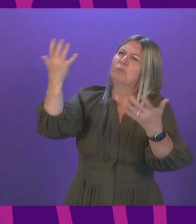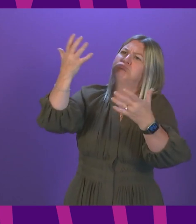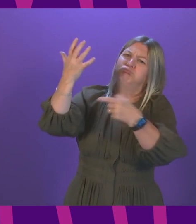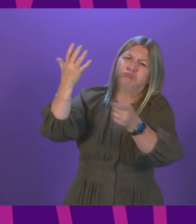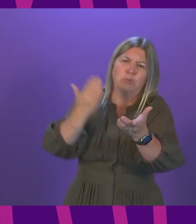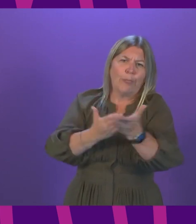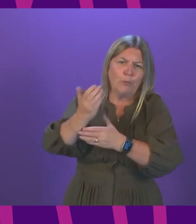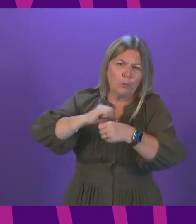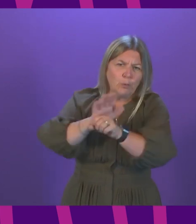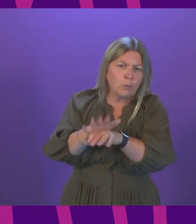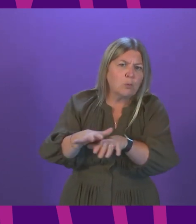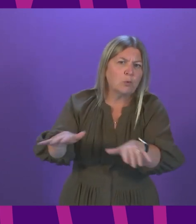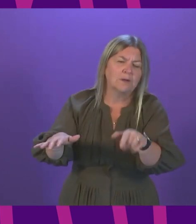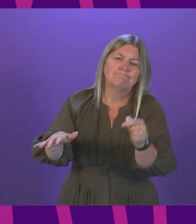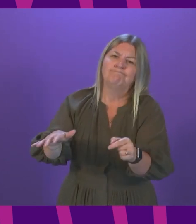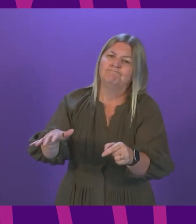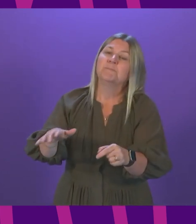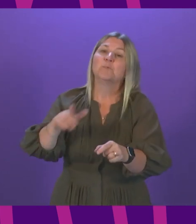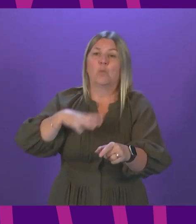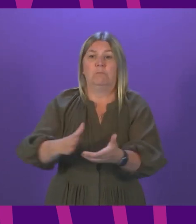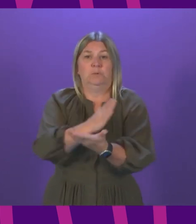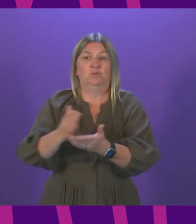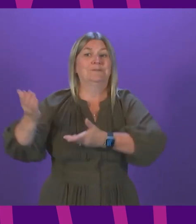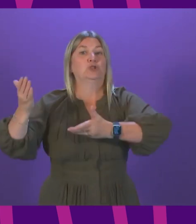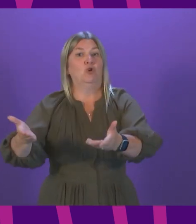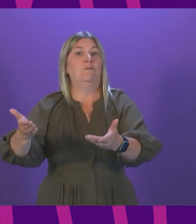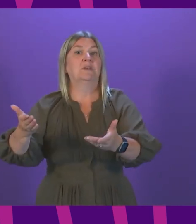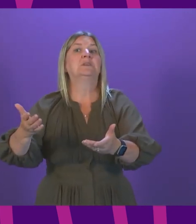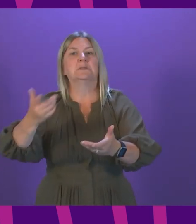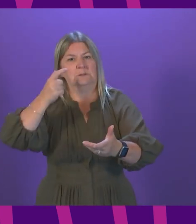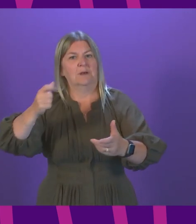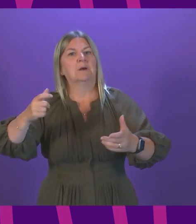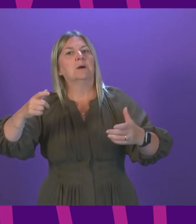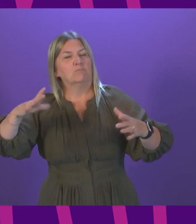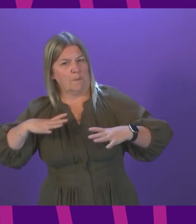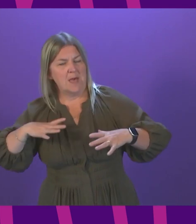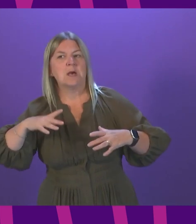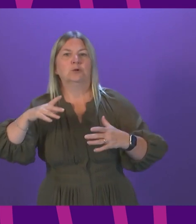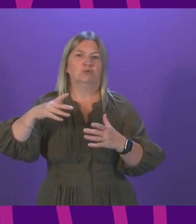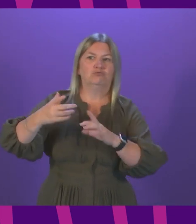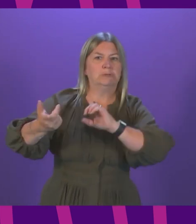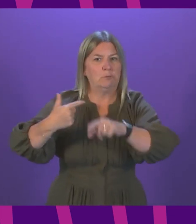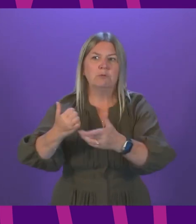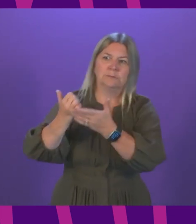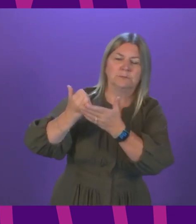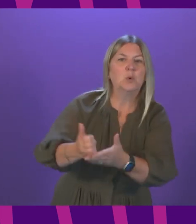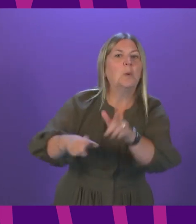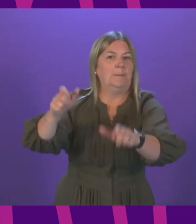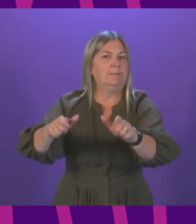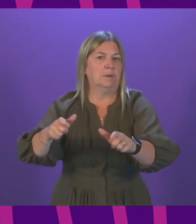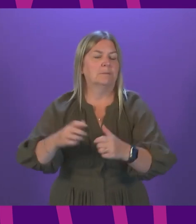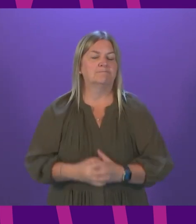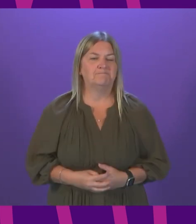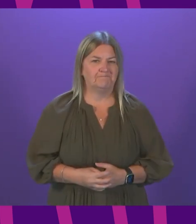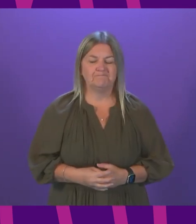require to ensure that the services are supported to respond appropriately. Kenneth Gibson to be followed by Annabelle